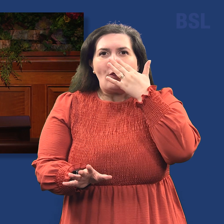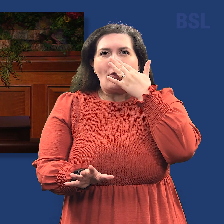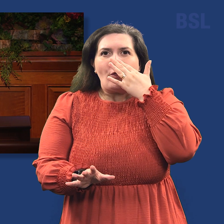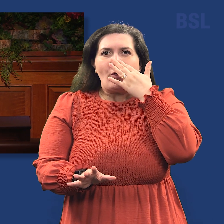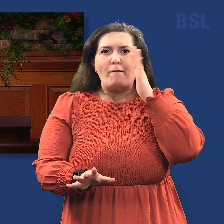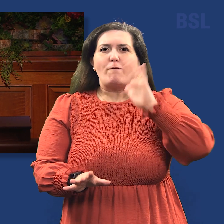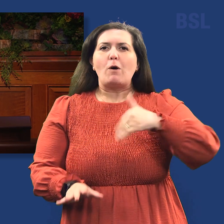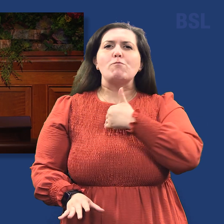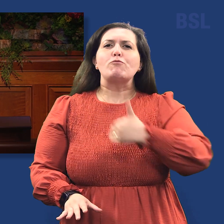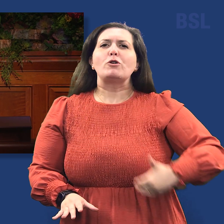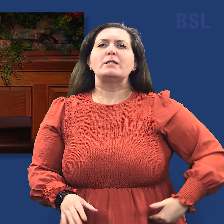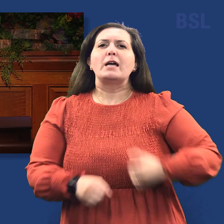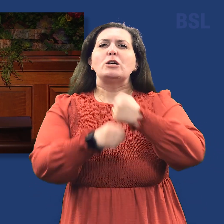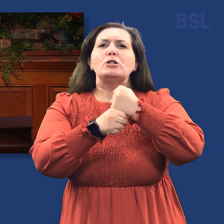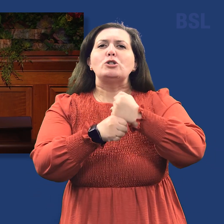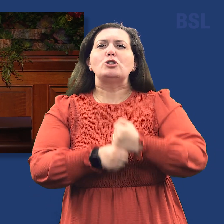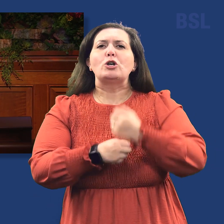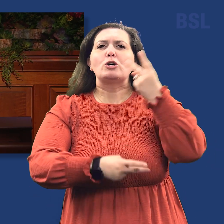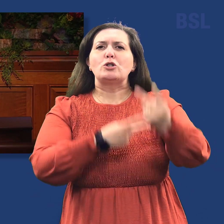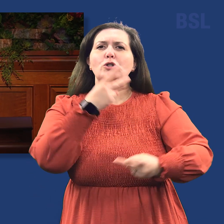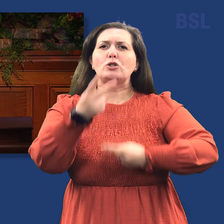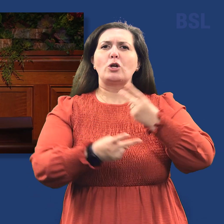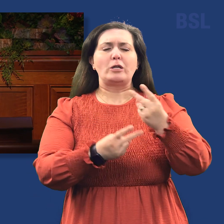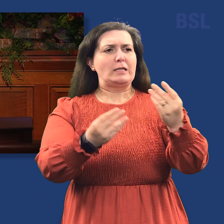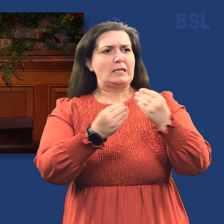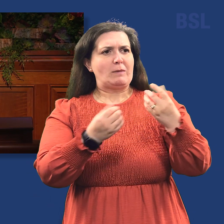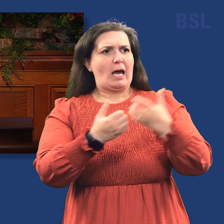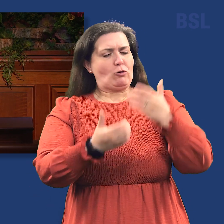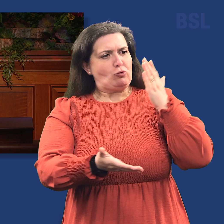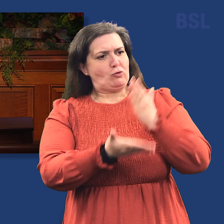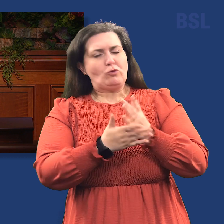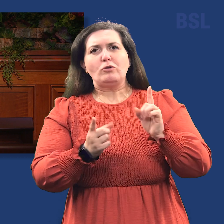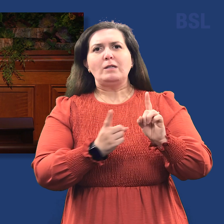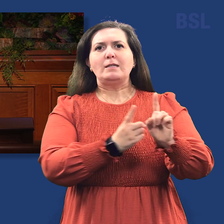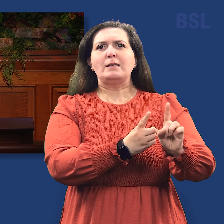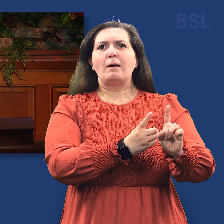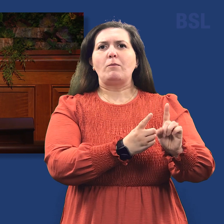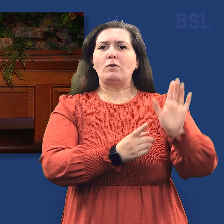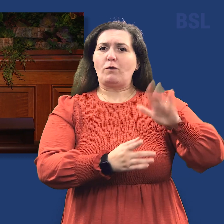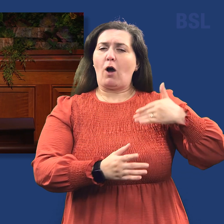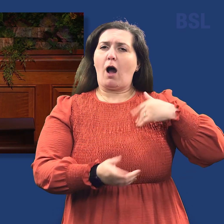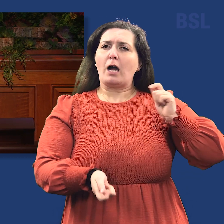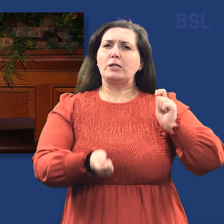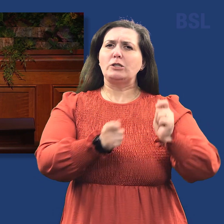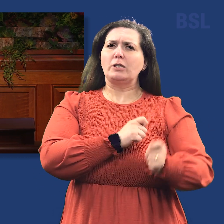Protestant hymns taught me of a true disciple's heart, a heart that had been changed. Consider these